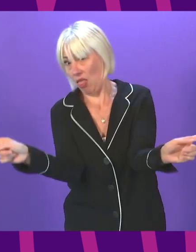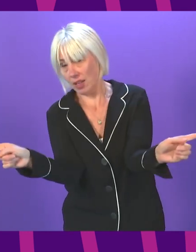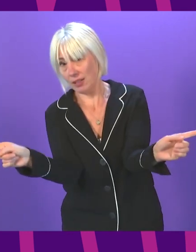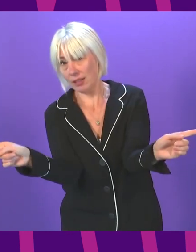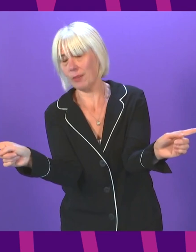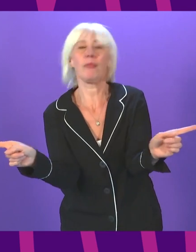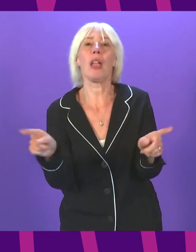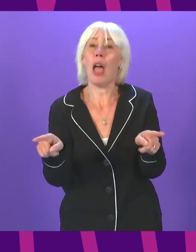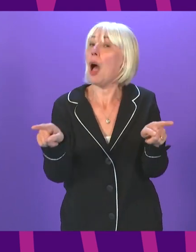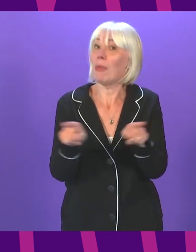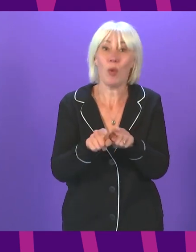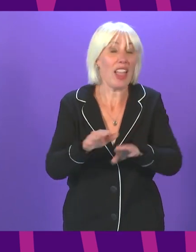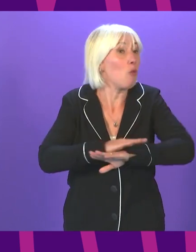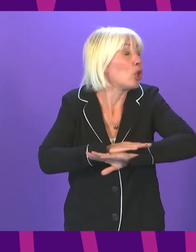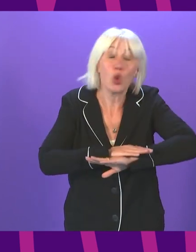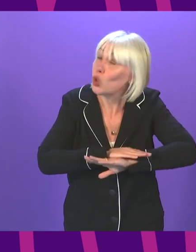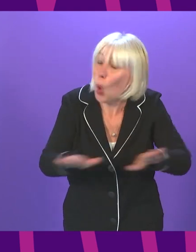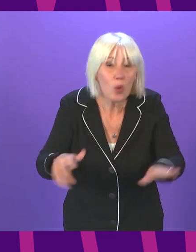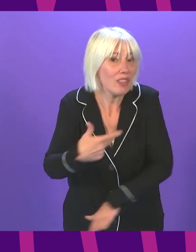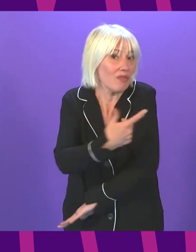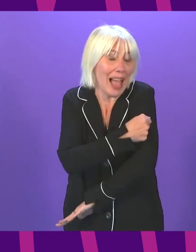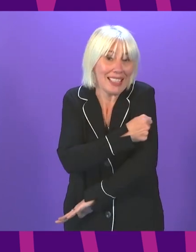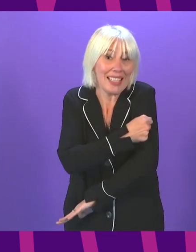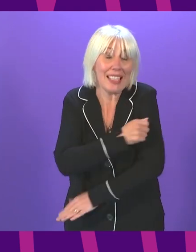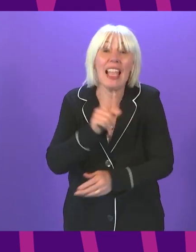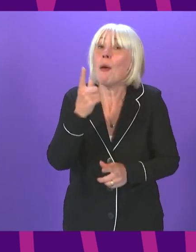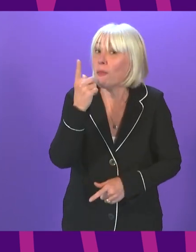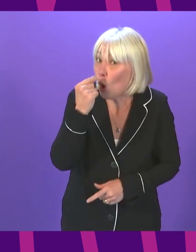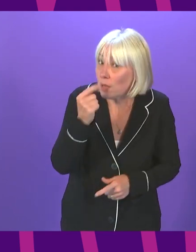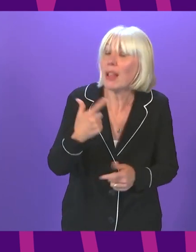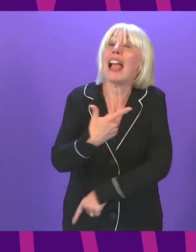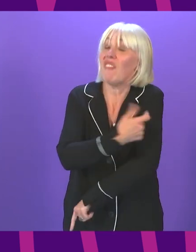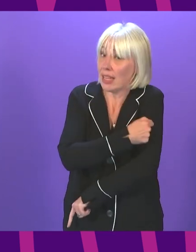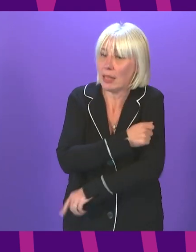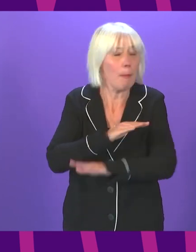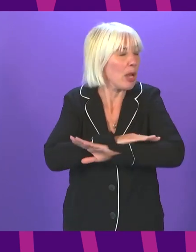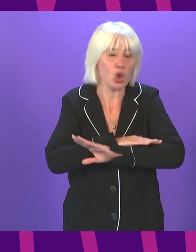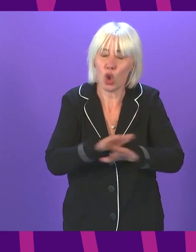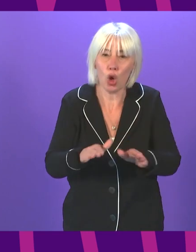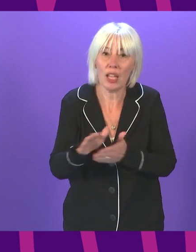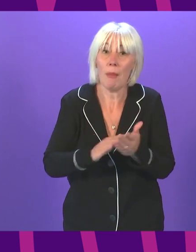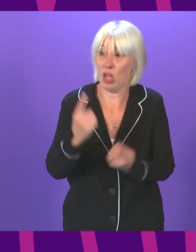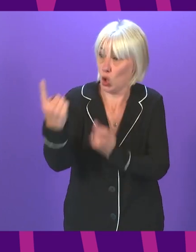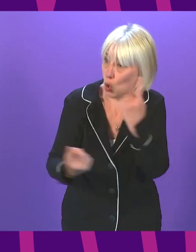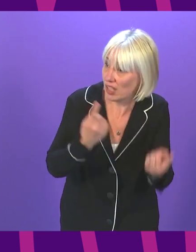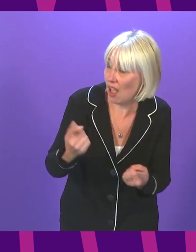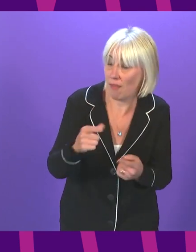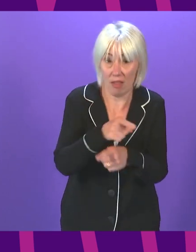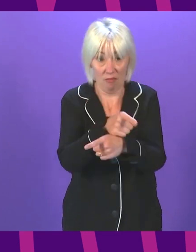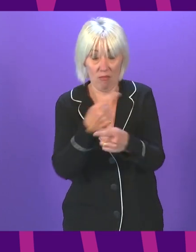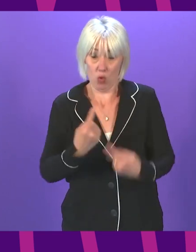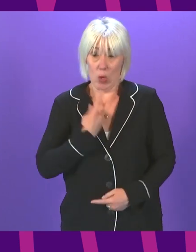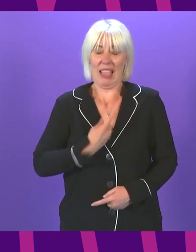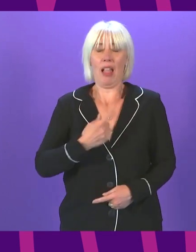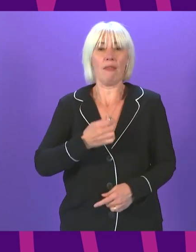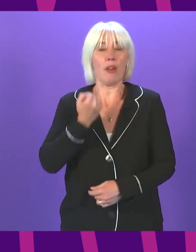is equally true. Not getting vaccinated if you are eligible puts yourself and others at greater risk. And it makes it less